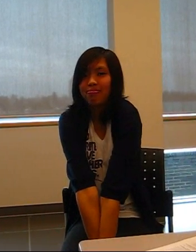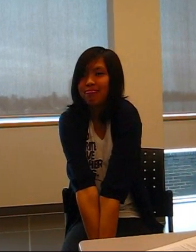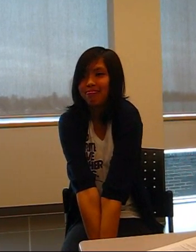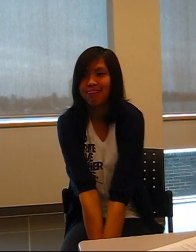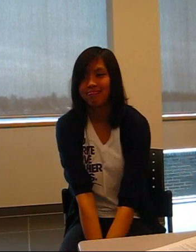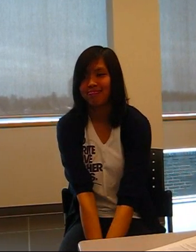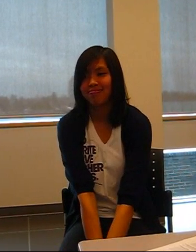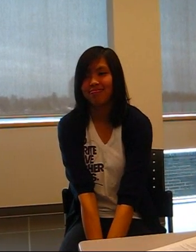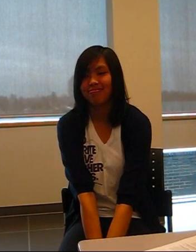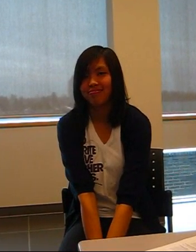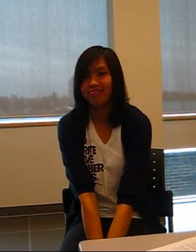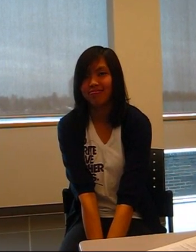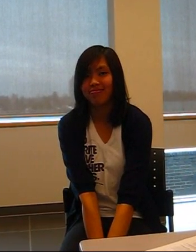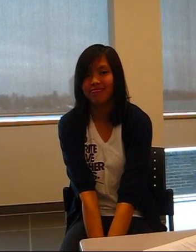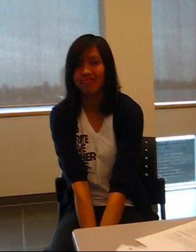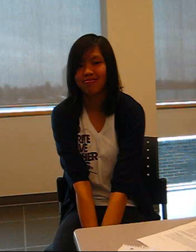so we failed to give you the message in sign language